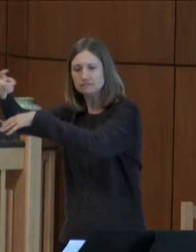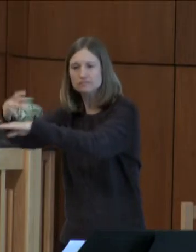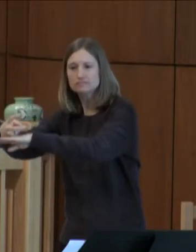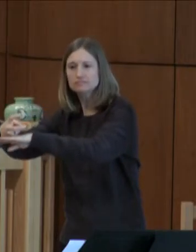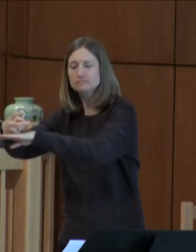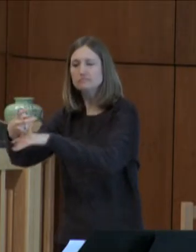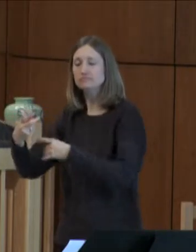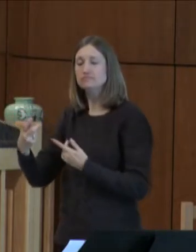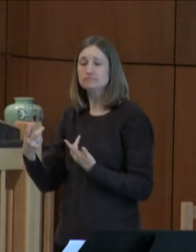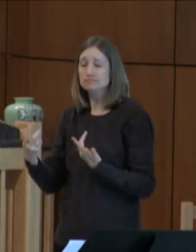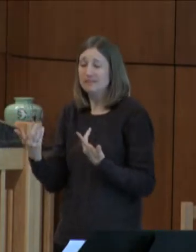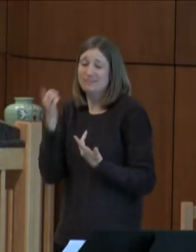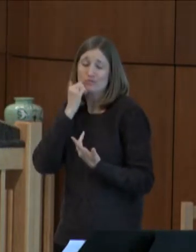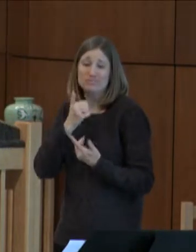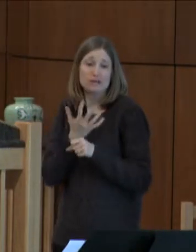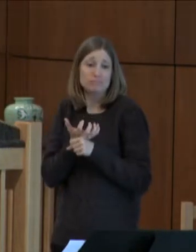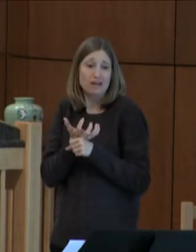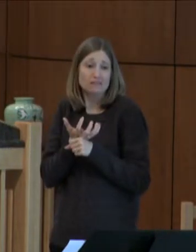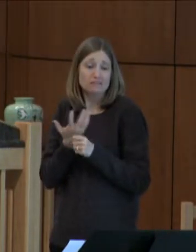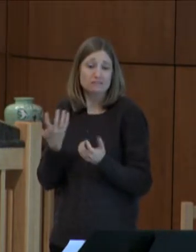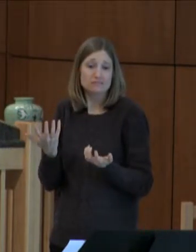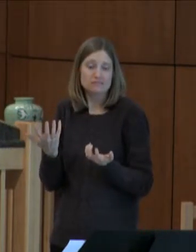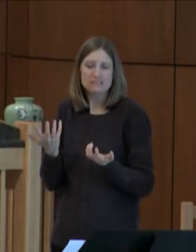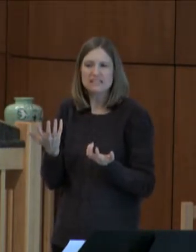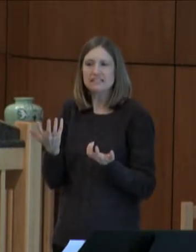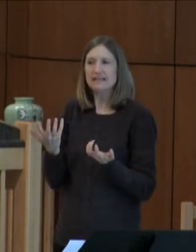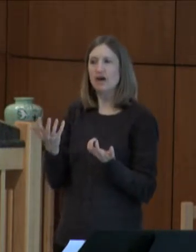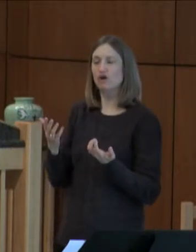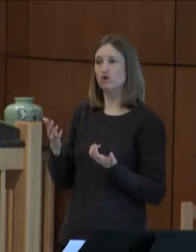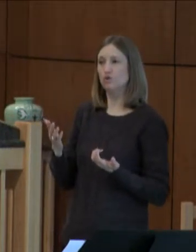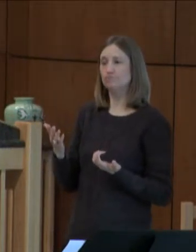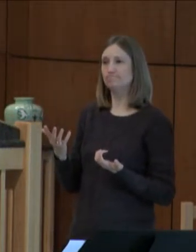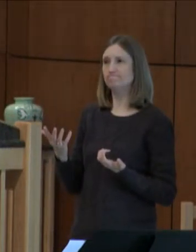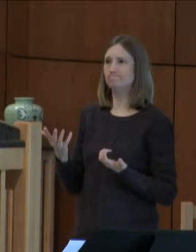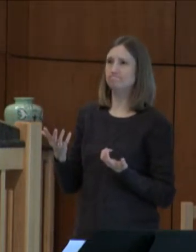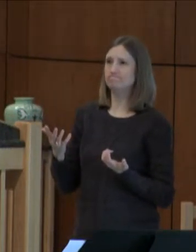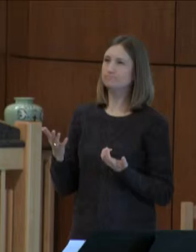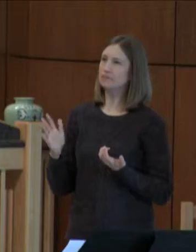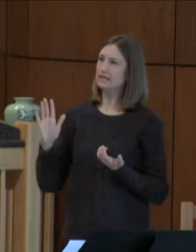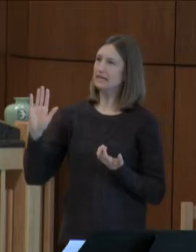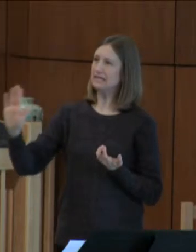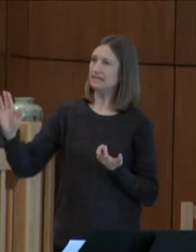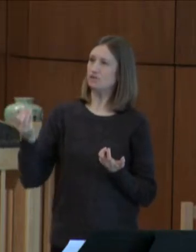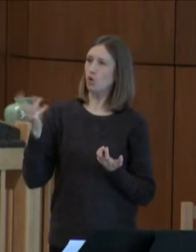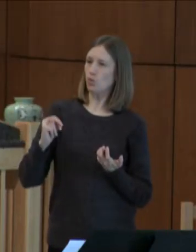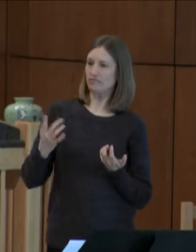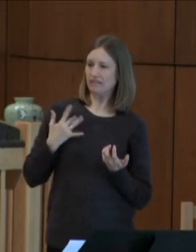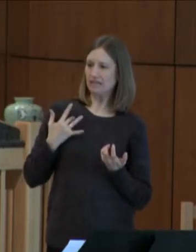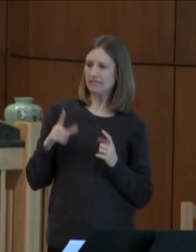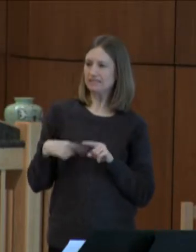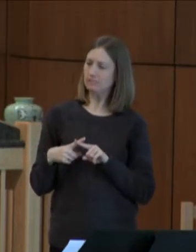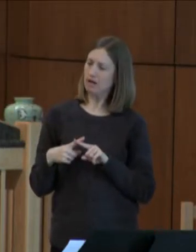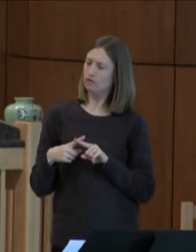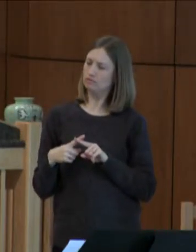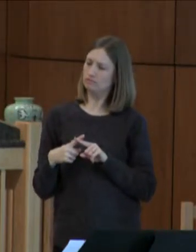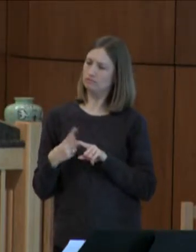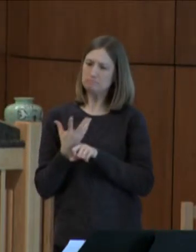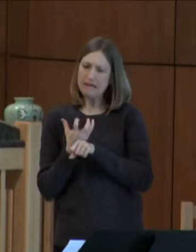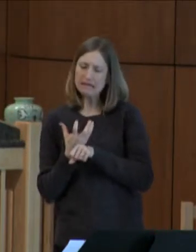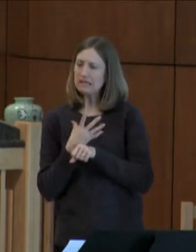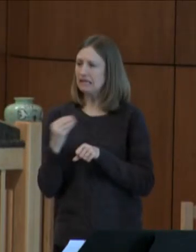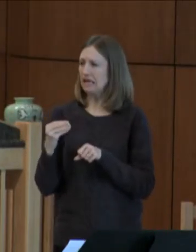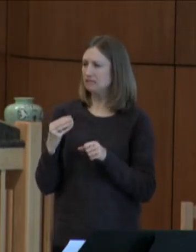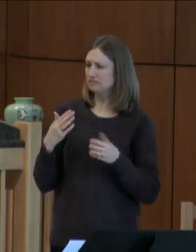people for money. Now, we don't know how he felt about his physical condition or this way of supporting himself.